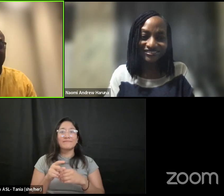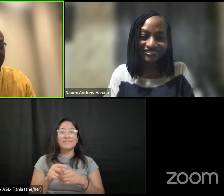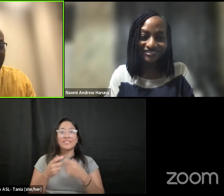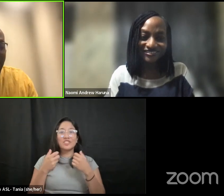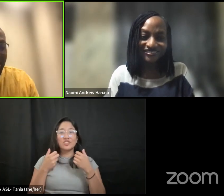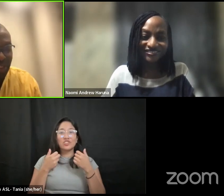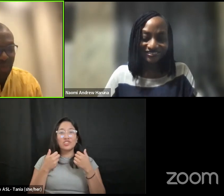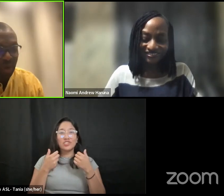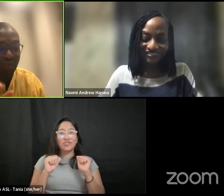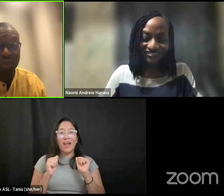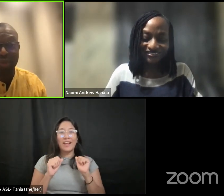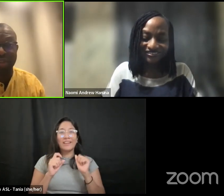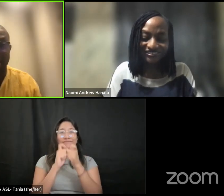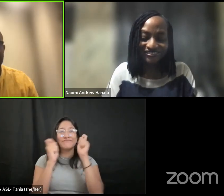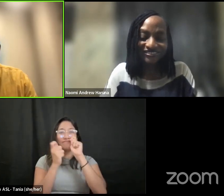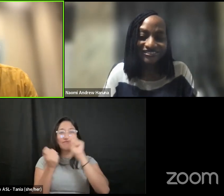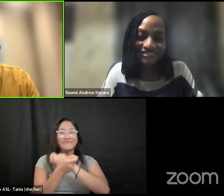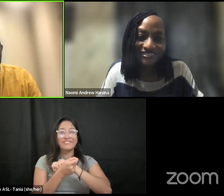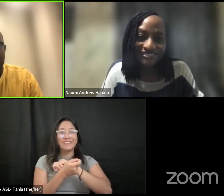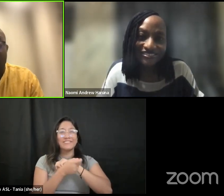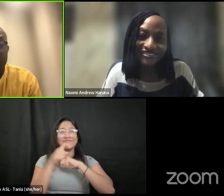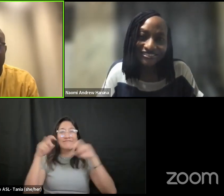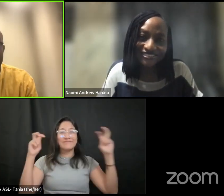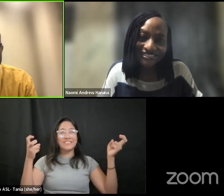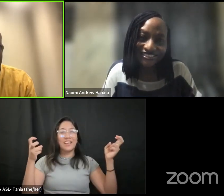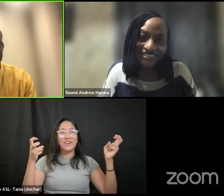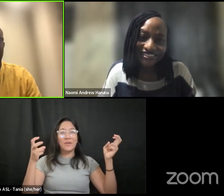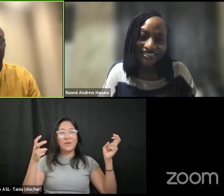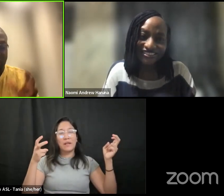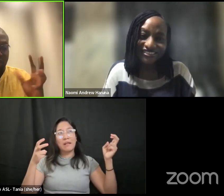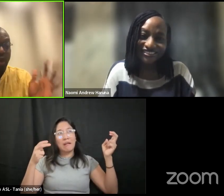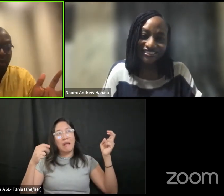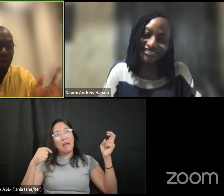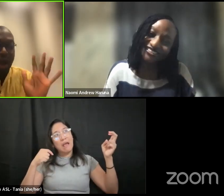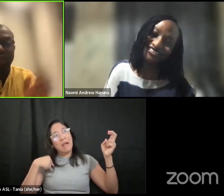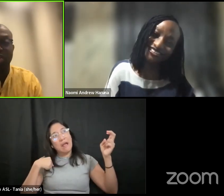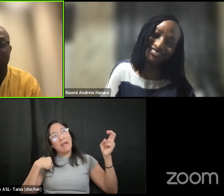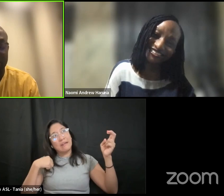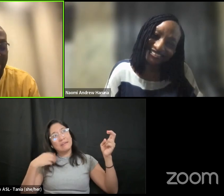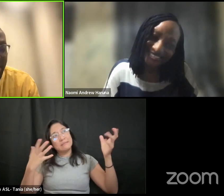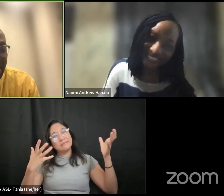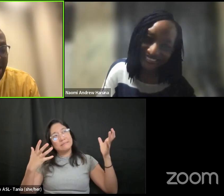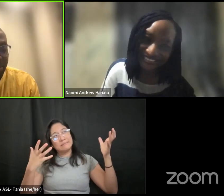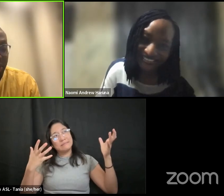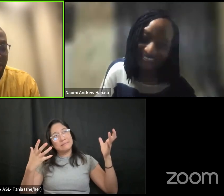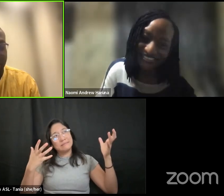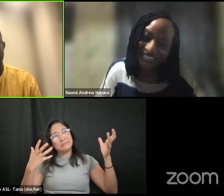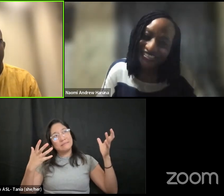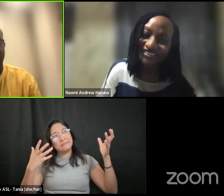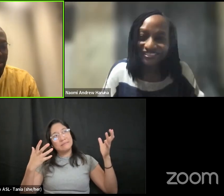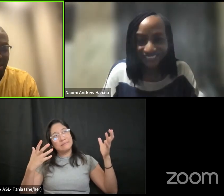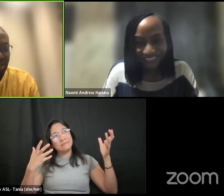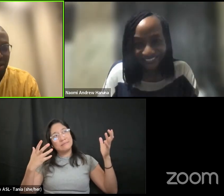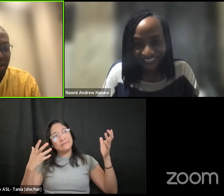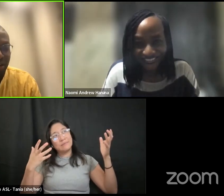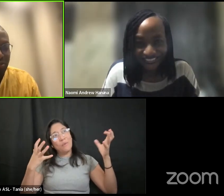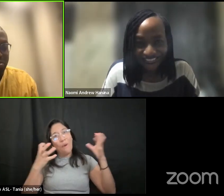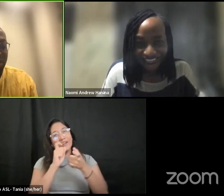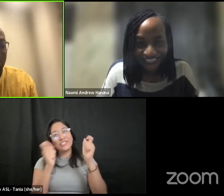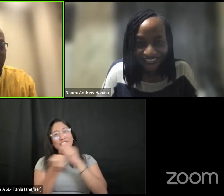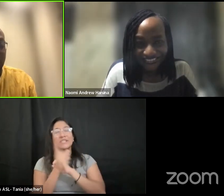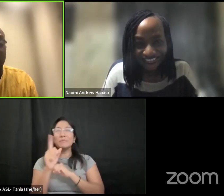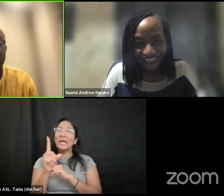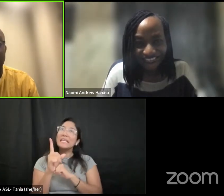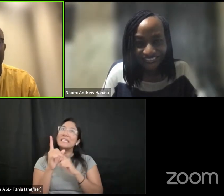very non-jargonry this is one of those ones that i i didn't have a choice so now well i had a choice but i'm just like wow this is a